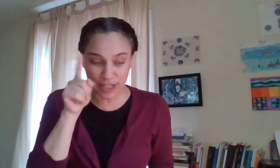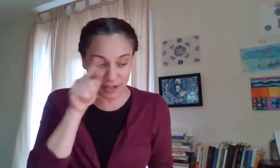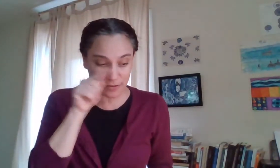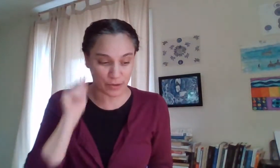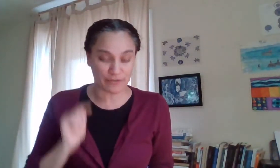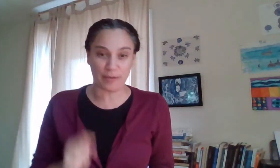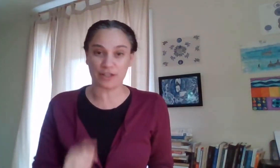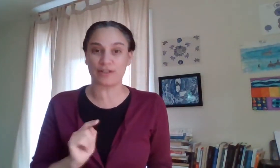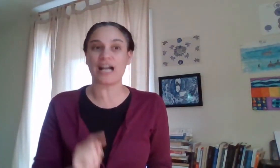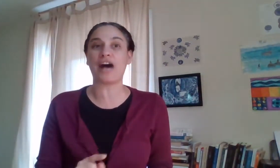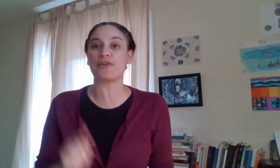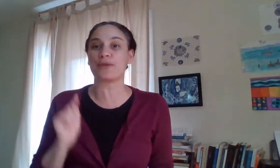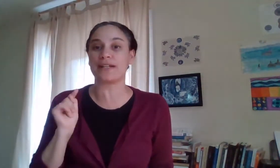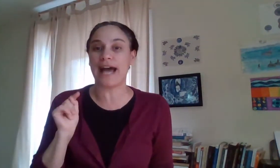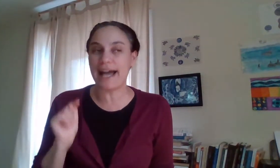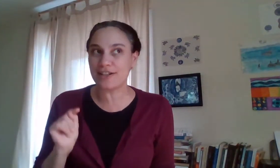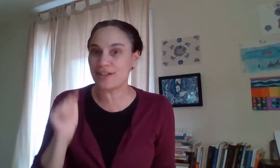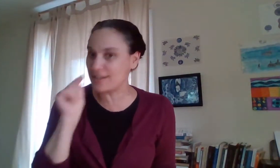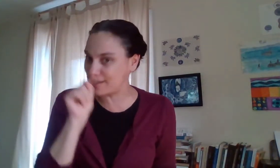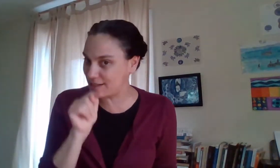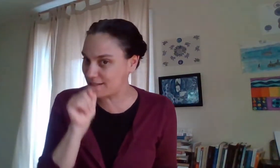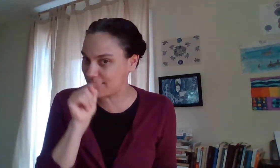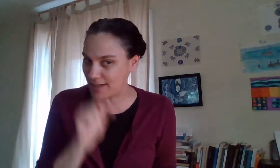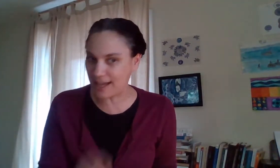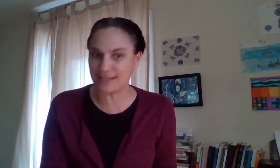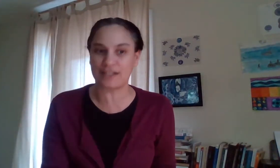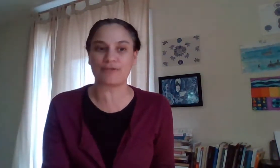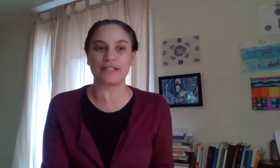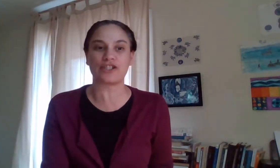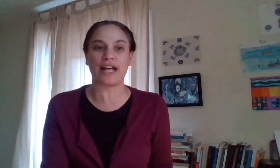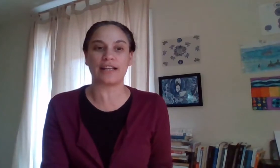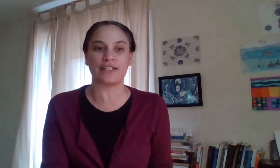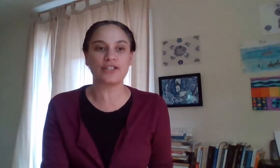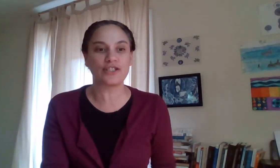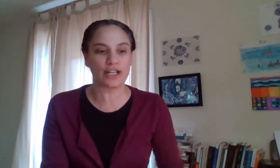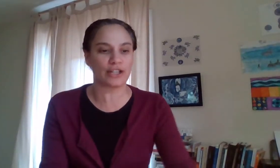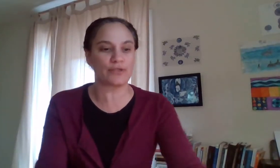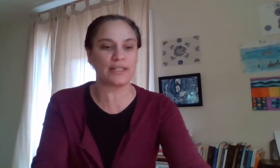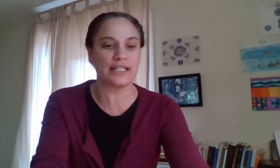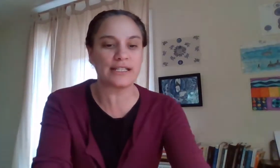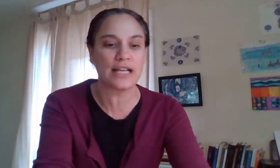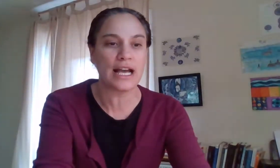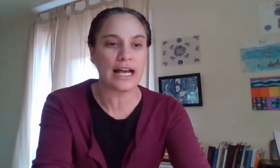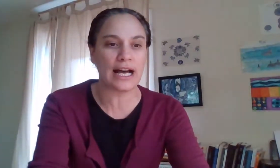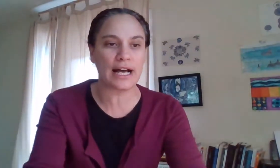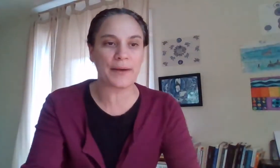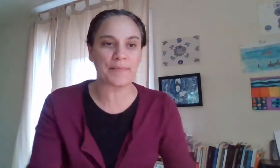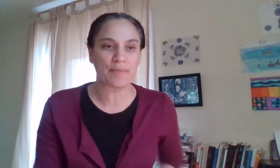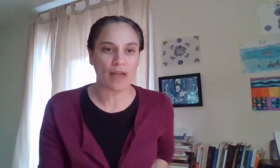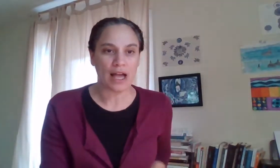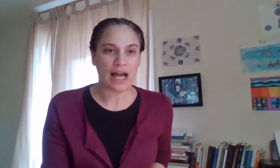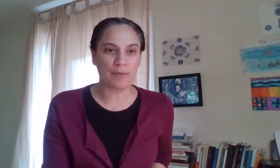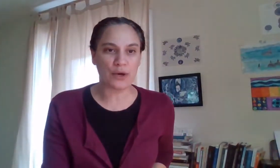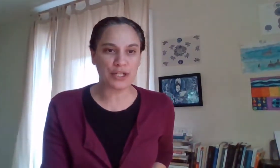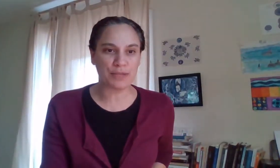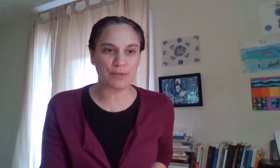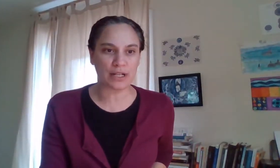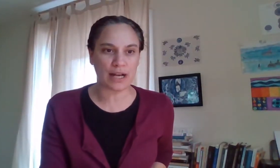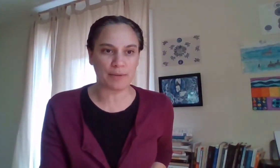here for more information on how you can actually still get access to this challenge uh to these um i'm going to put a couple